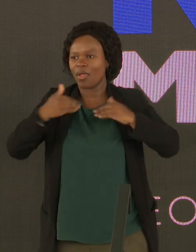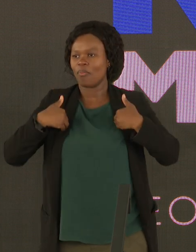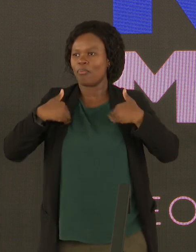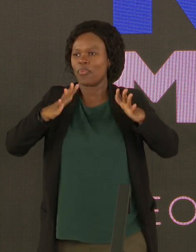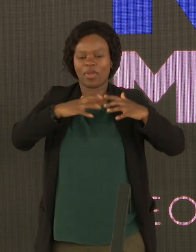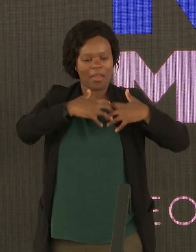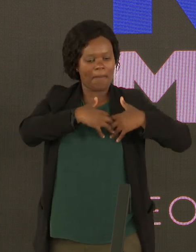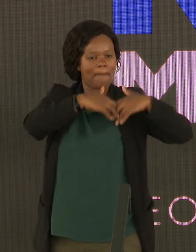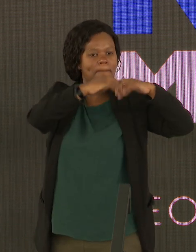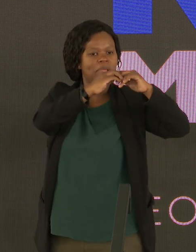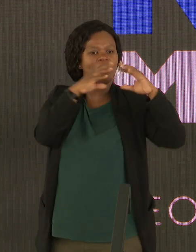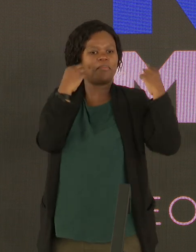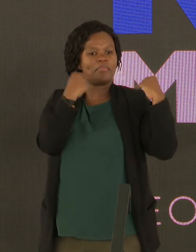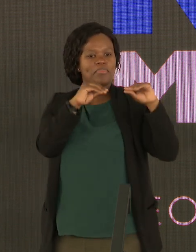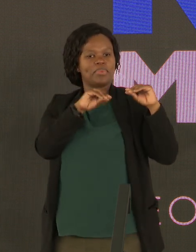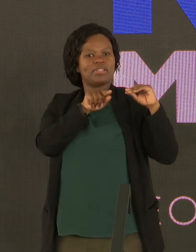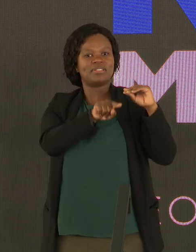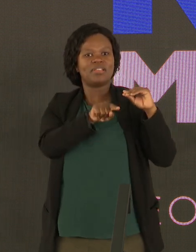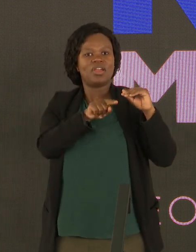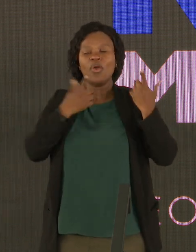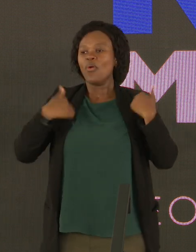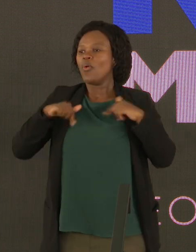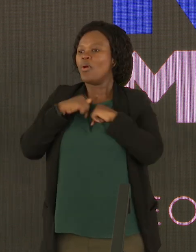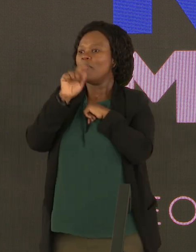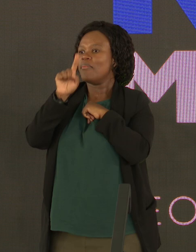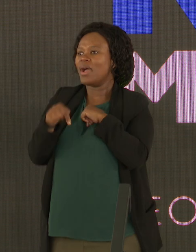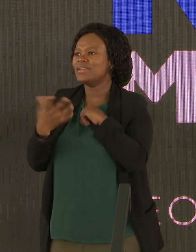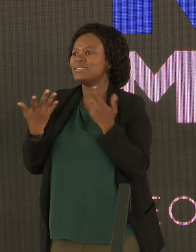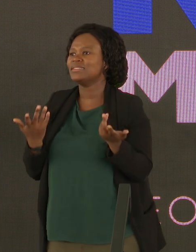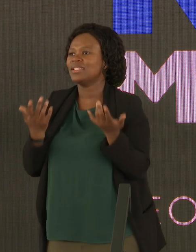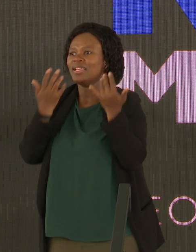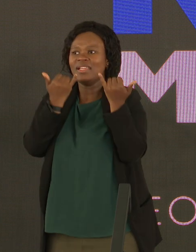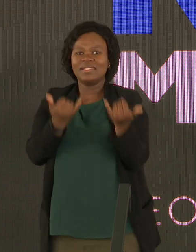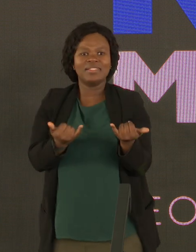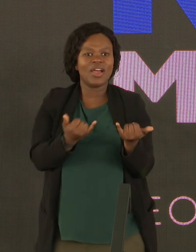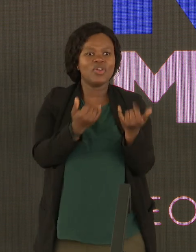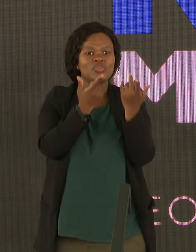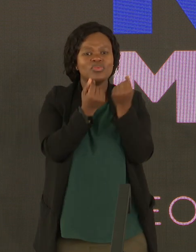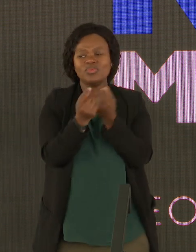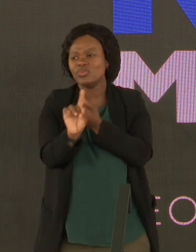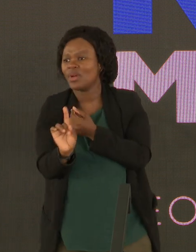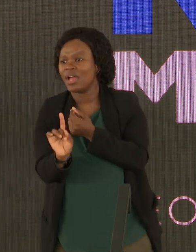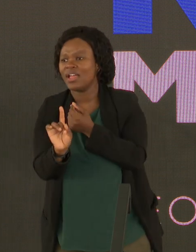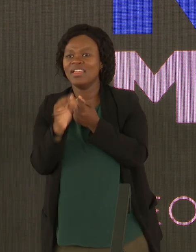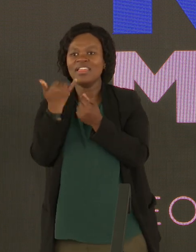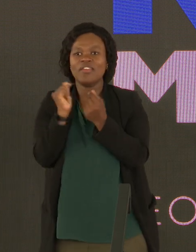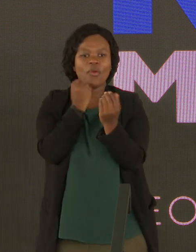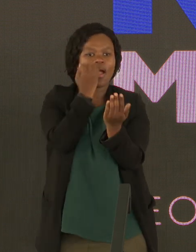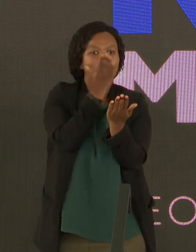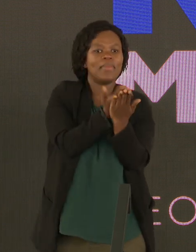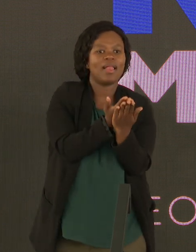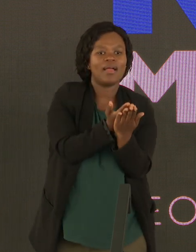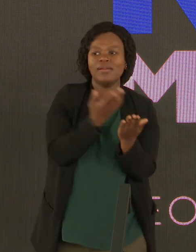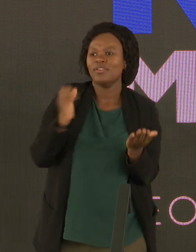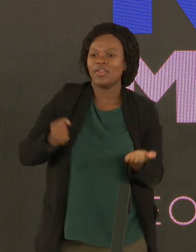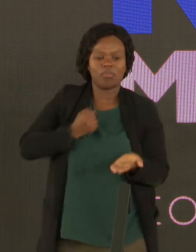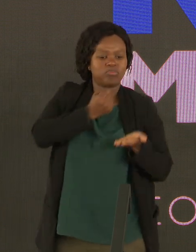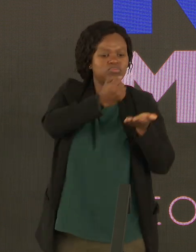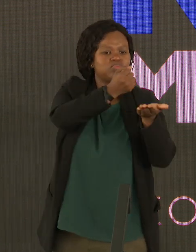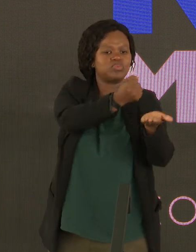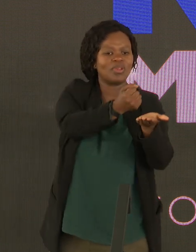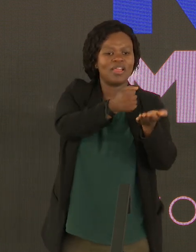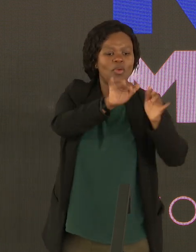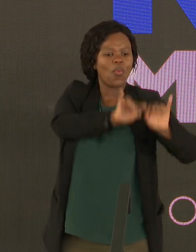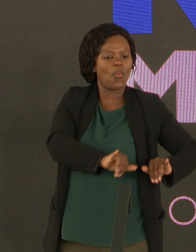country. Our young people have to jump through hoops and leaps. Those who want to apply for mining rights need to wait for seven